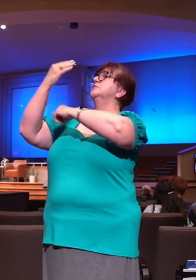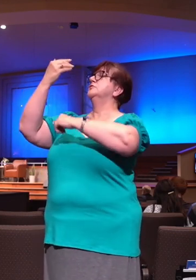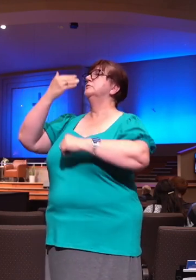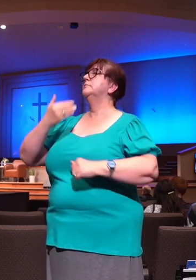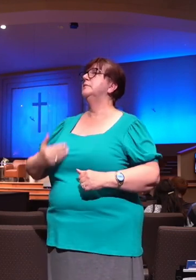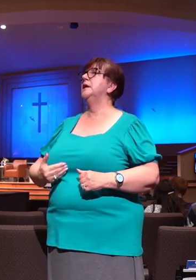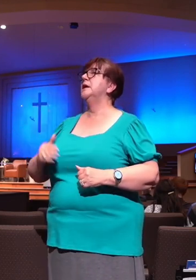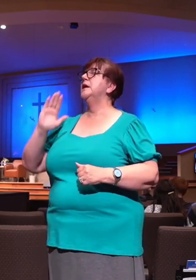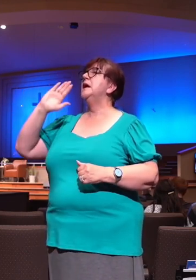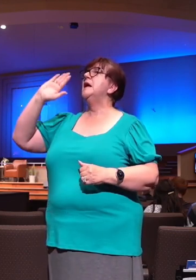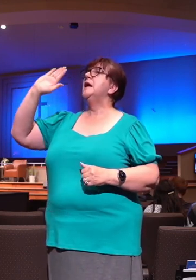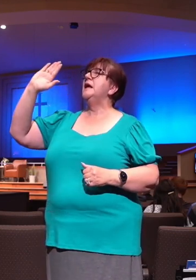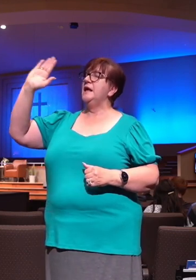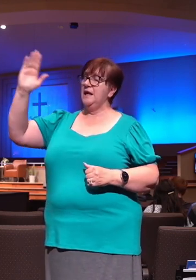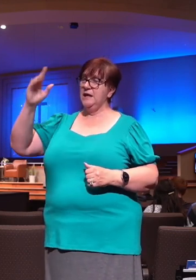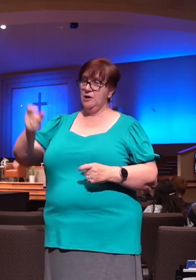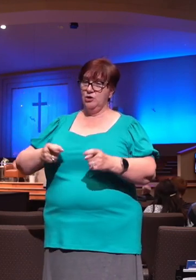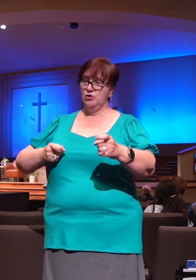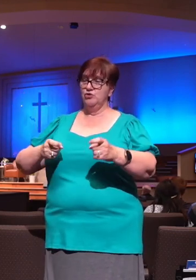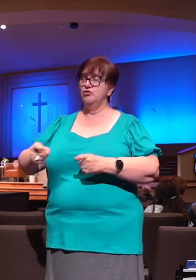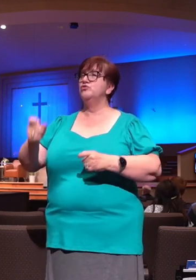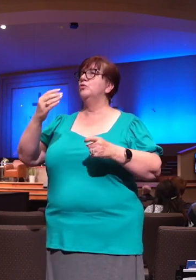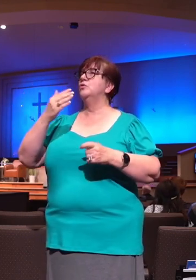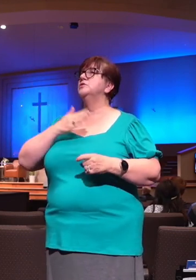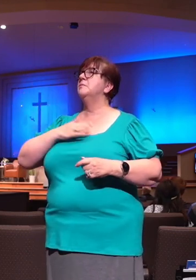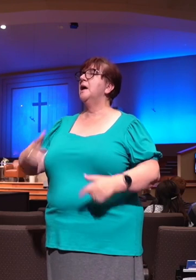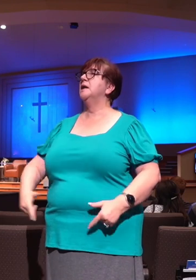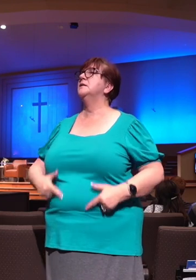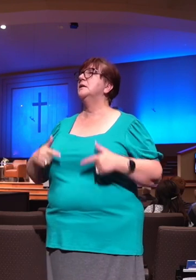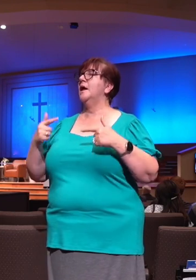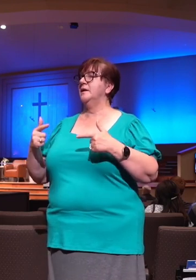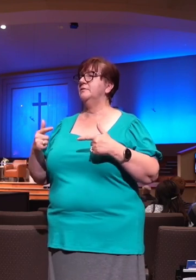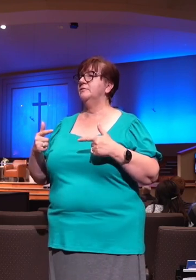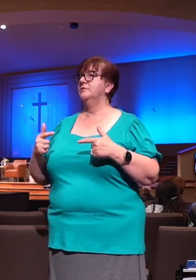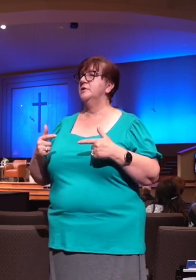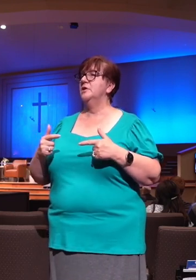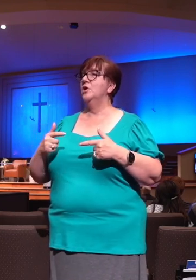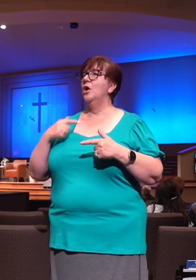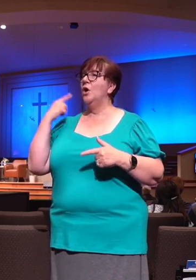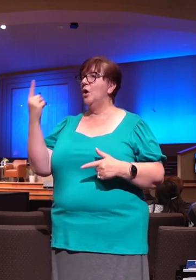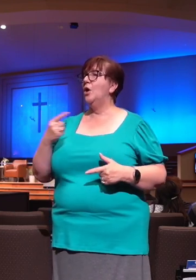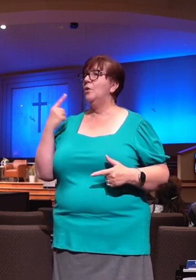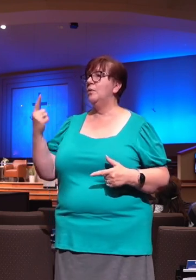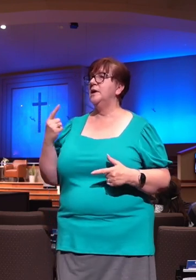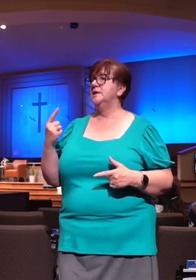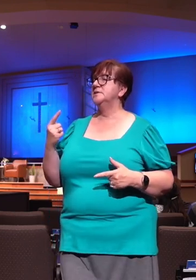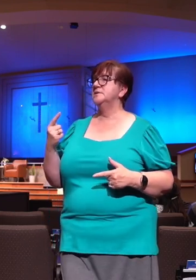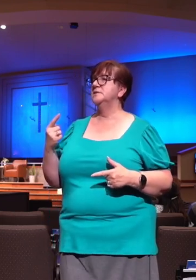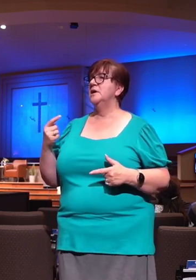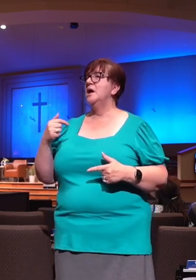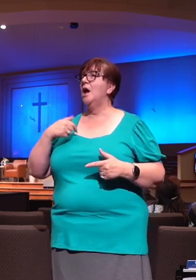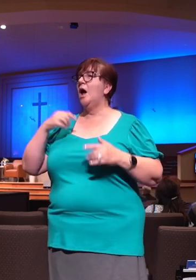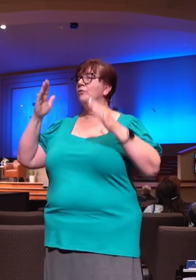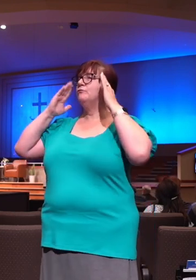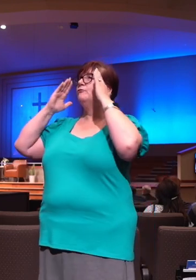the night seasons. I have always, I have set the Lord always before me because he has at my right hand, I shall not be moved. So